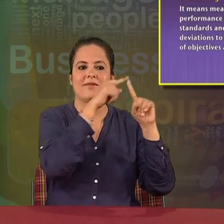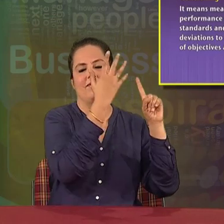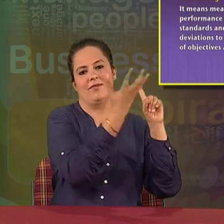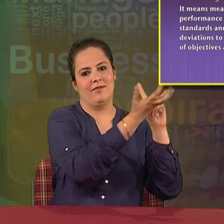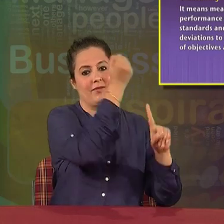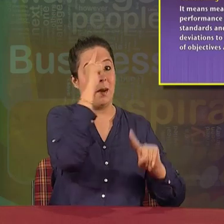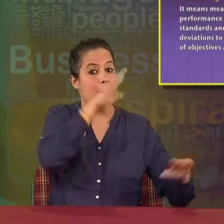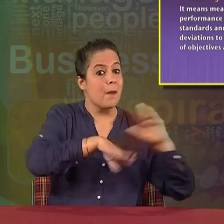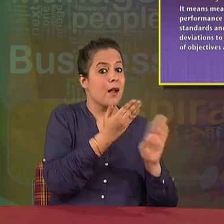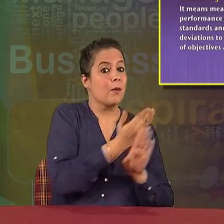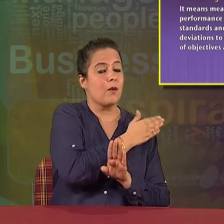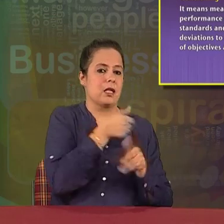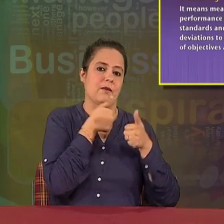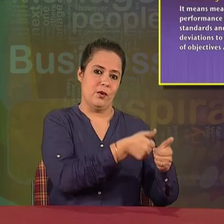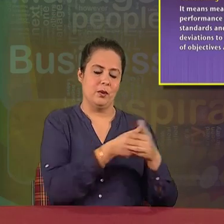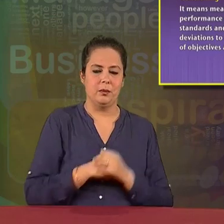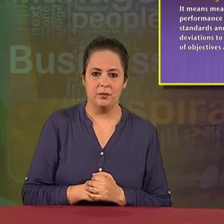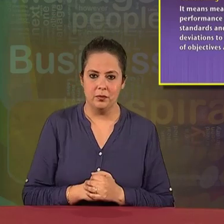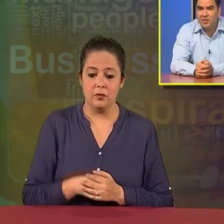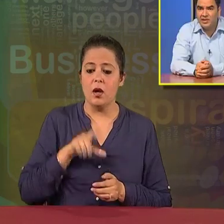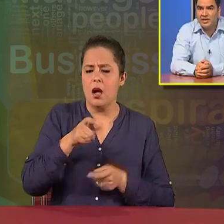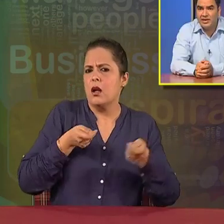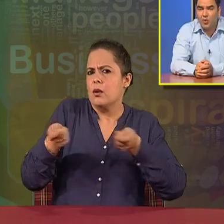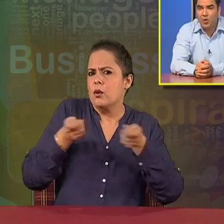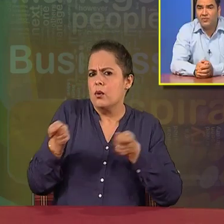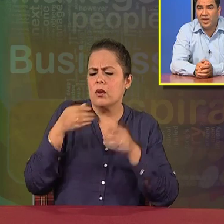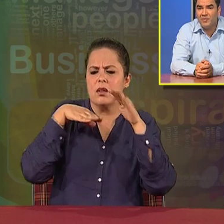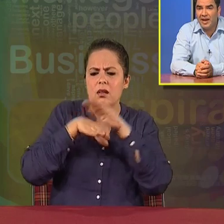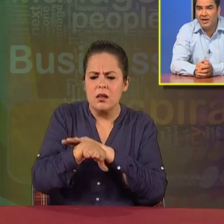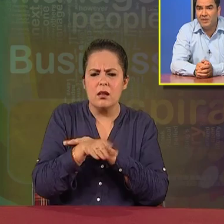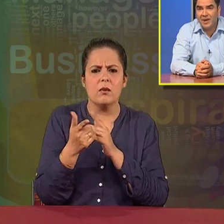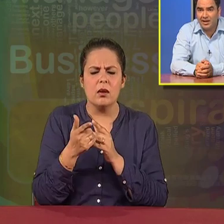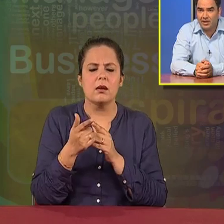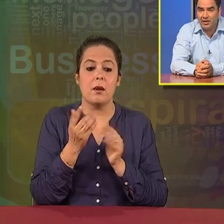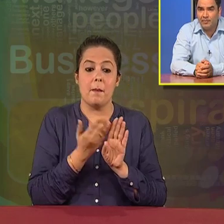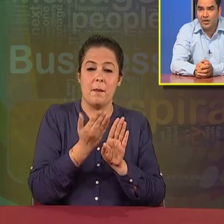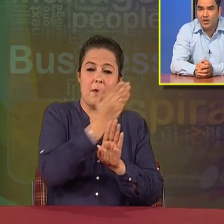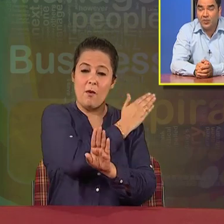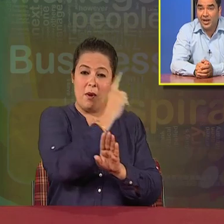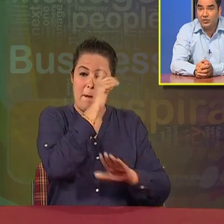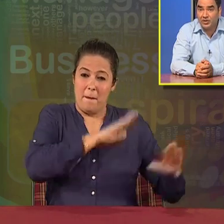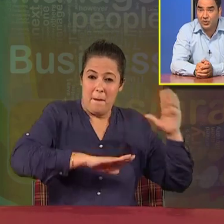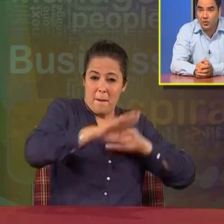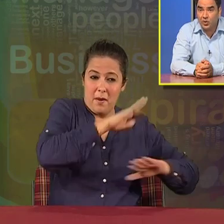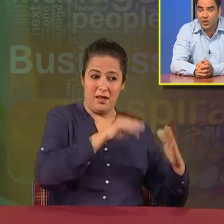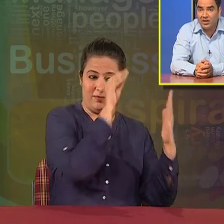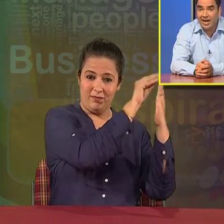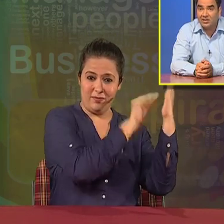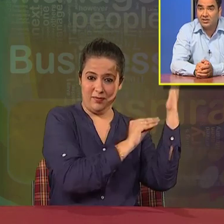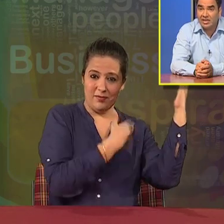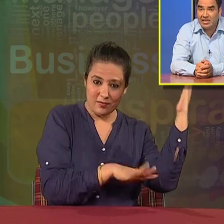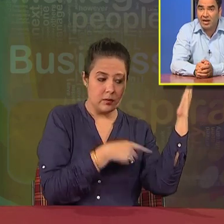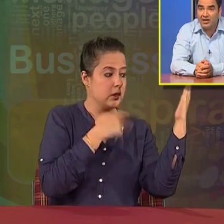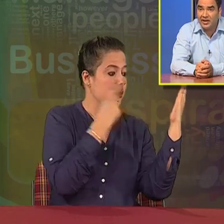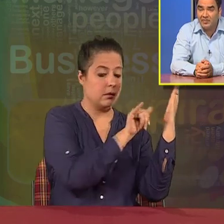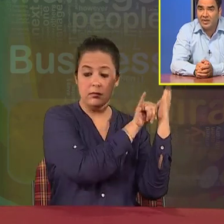according to plans. In controlling, basically what we have planned in planning, we have to ensure that